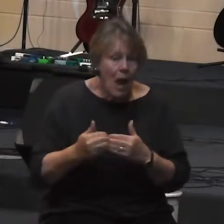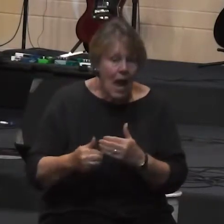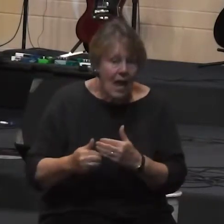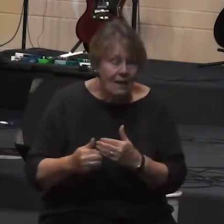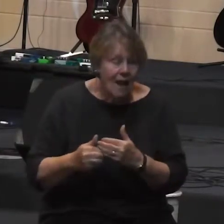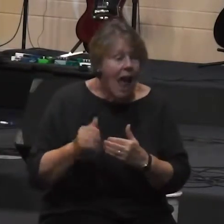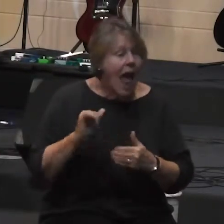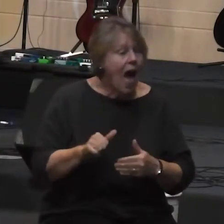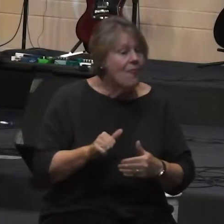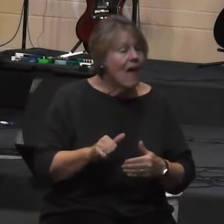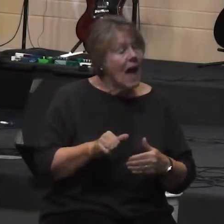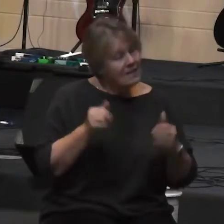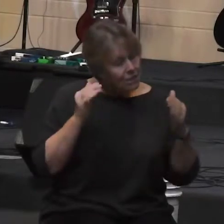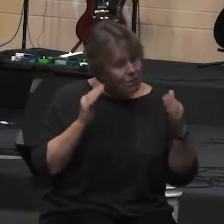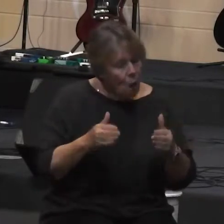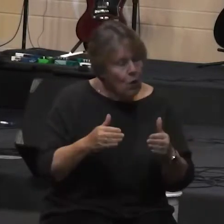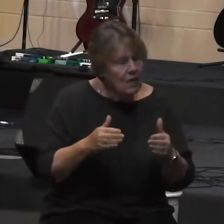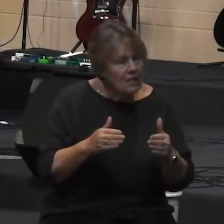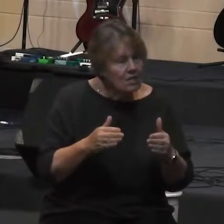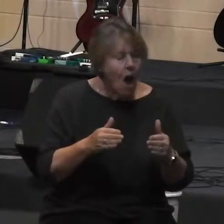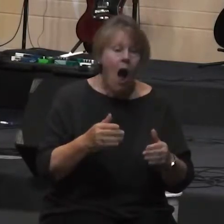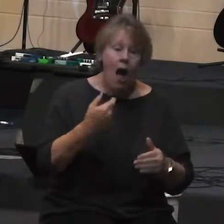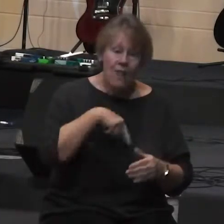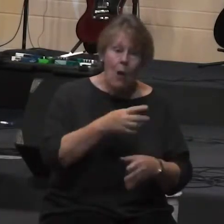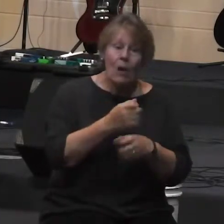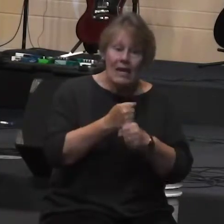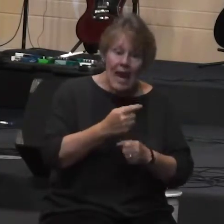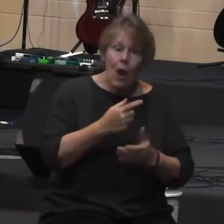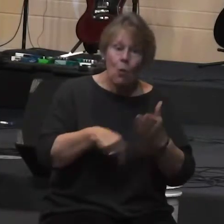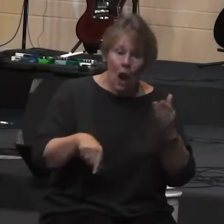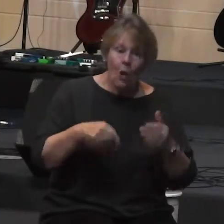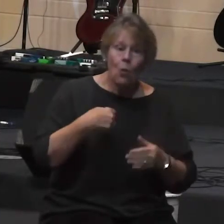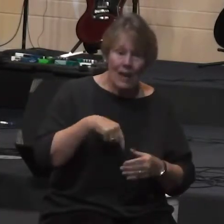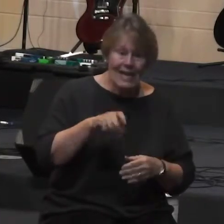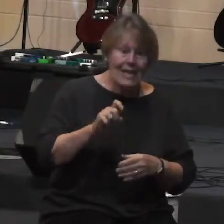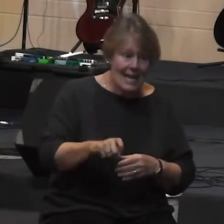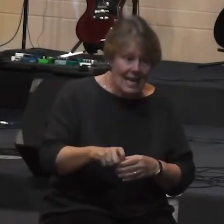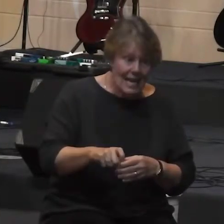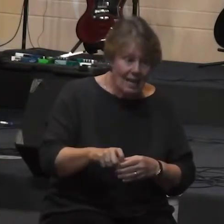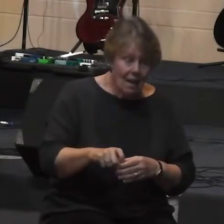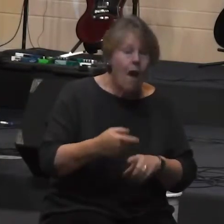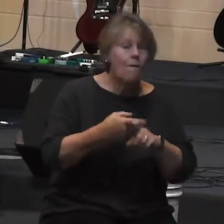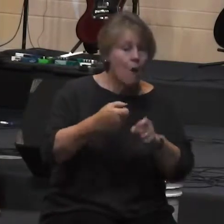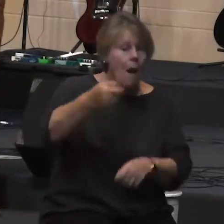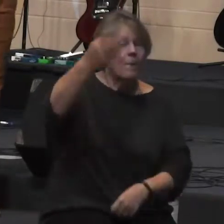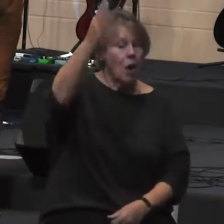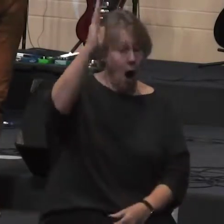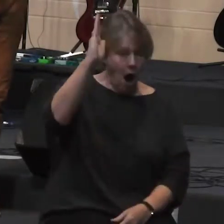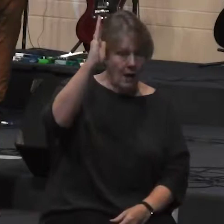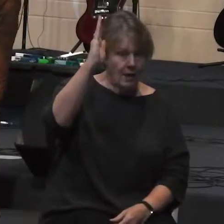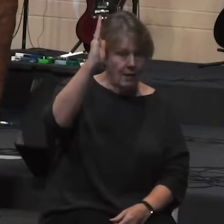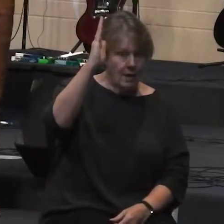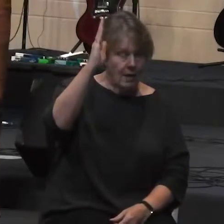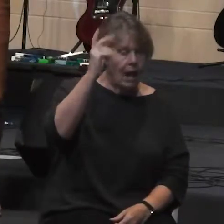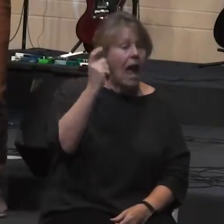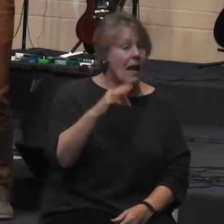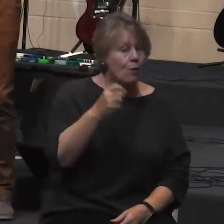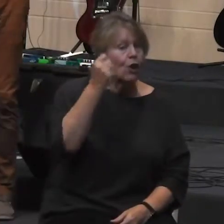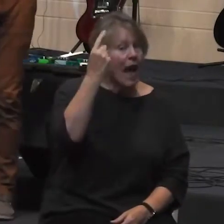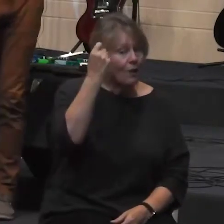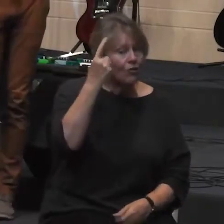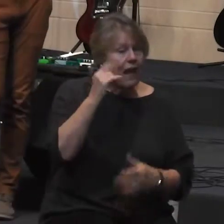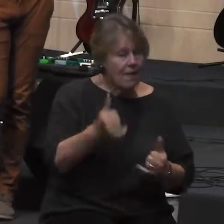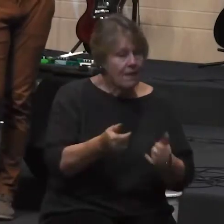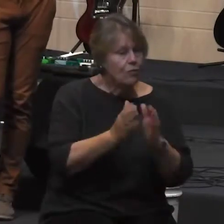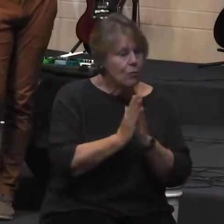that we receive what we need, we are provided for in our needs from God. And if we're going to understand that prayer, we have